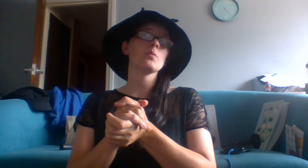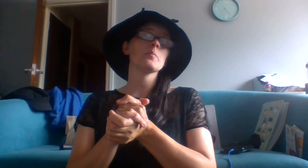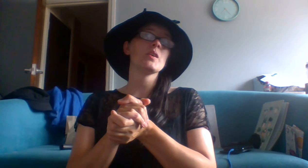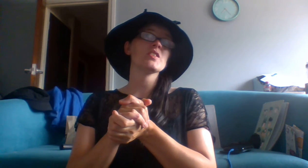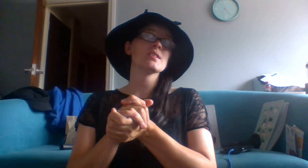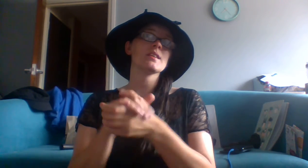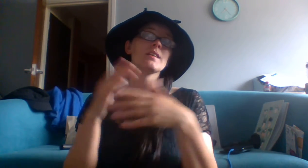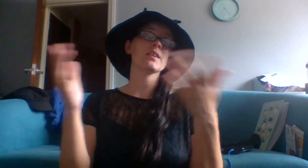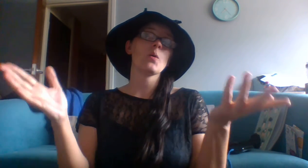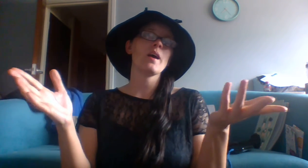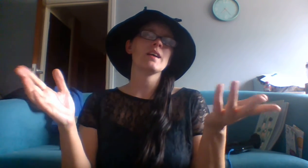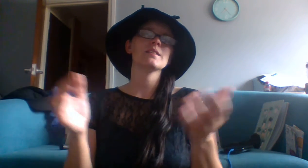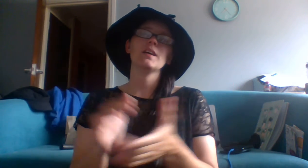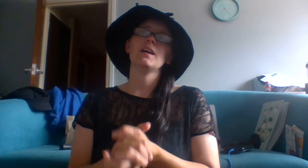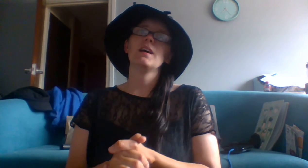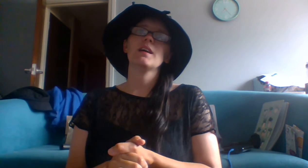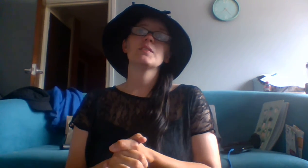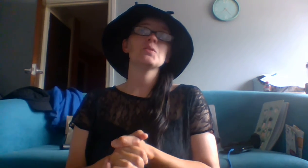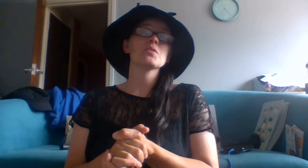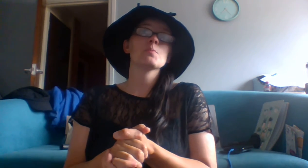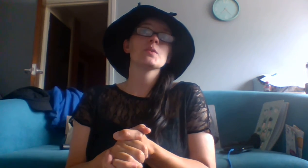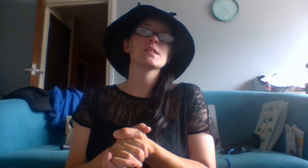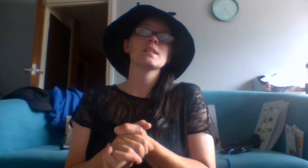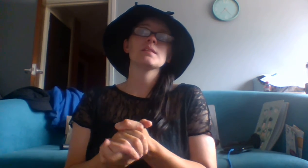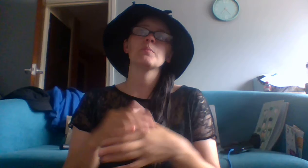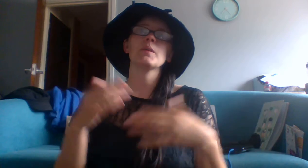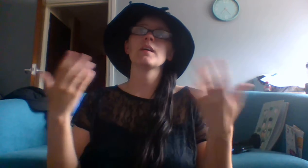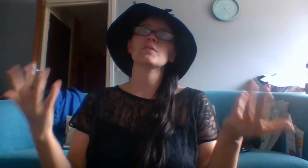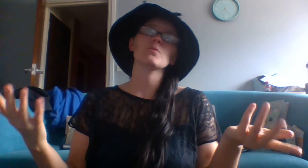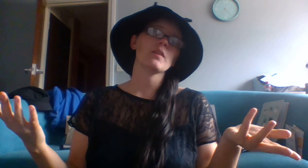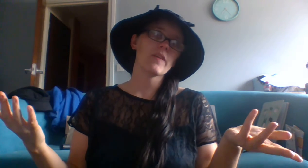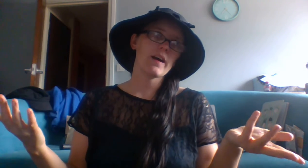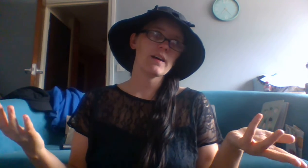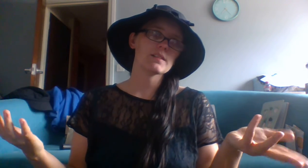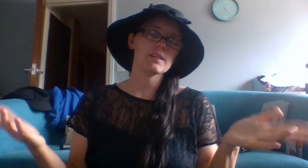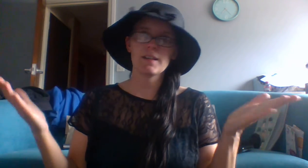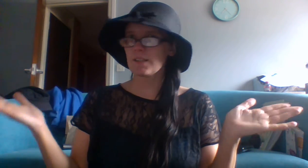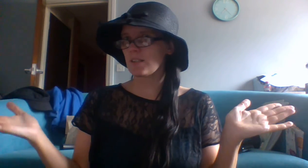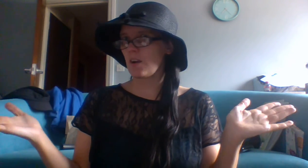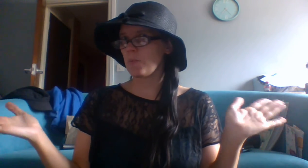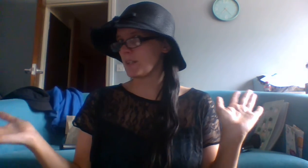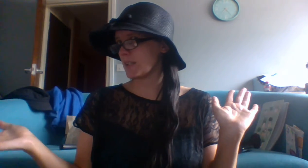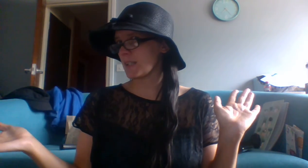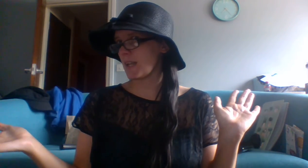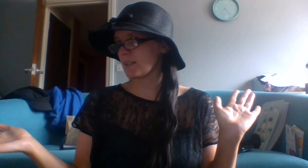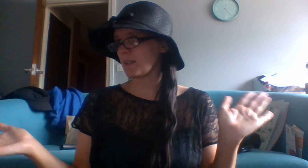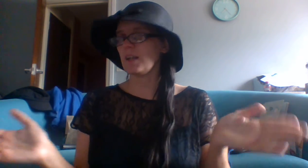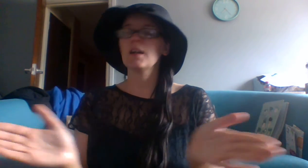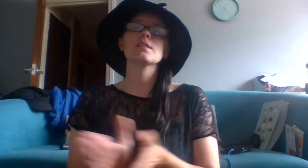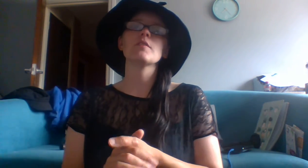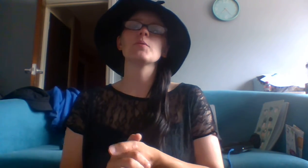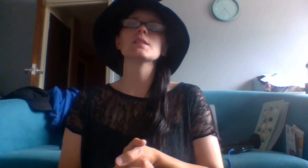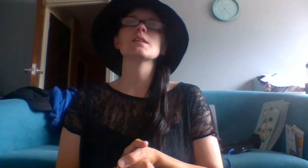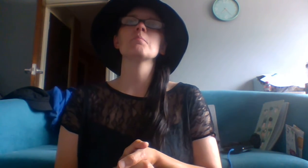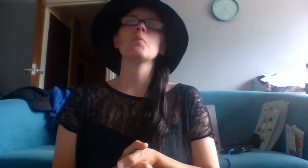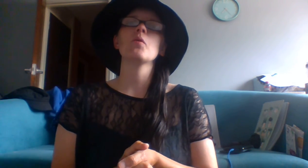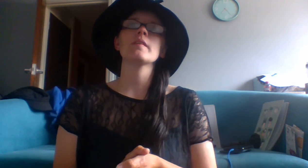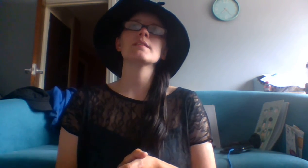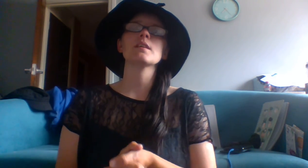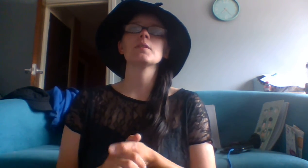If you want to purchase that go ahead. Not sponsored. But I do love the hat. It does go with the aesthetic. So if you want to see more of these give